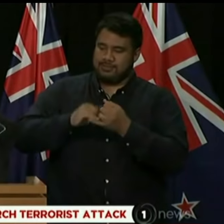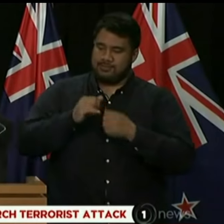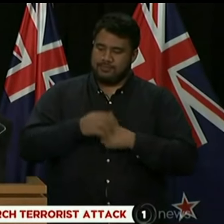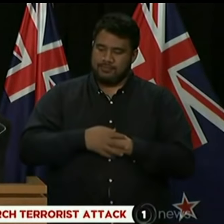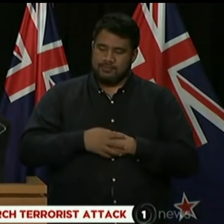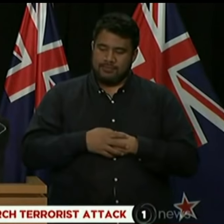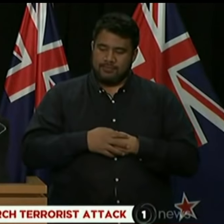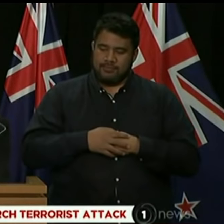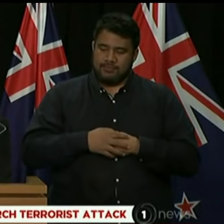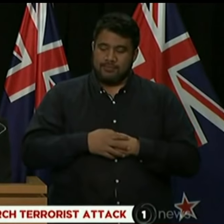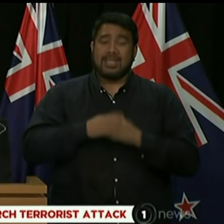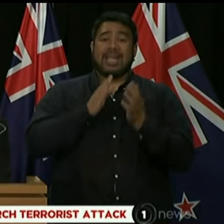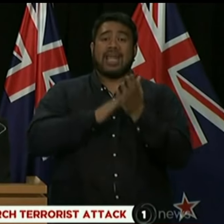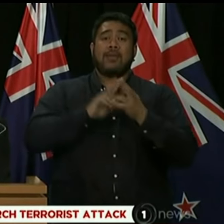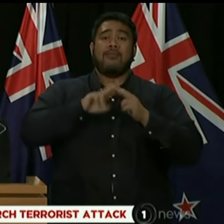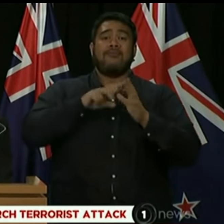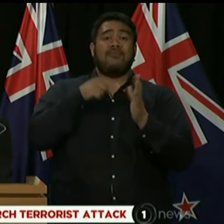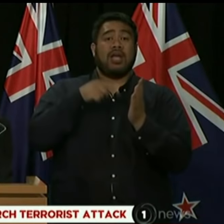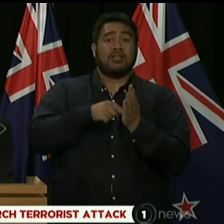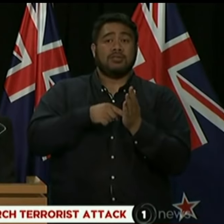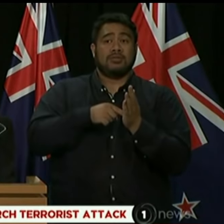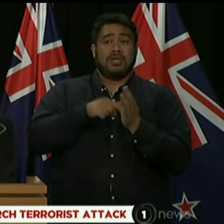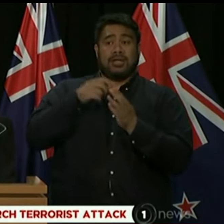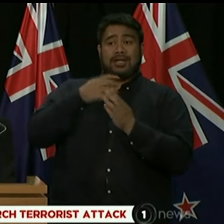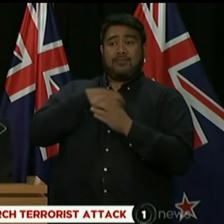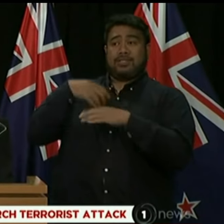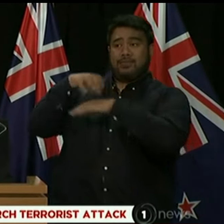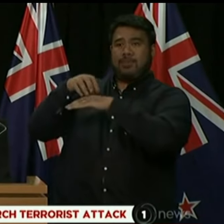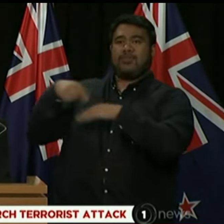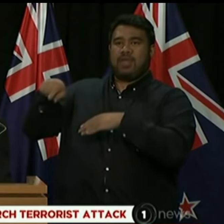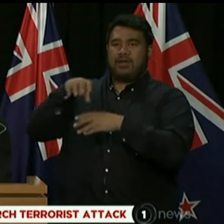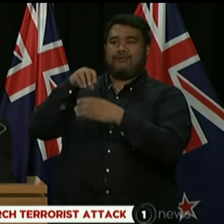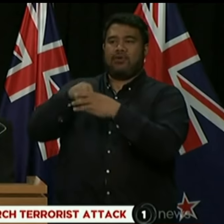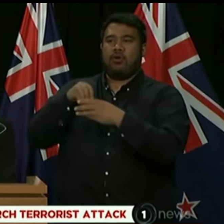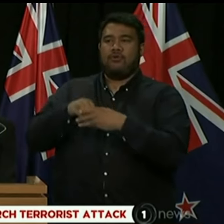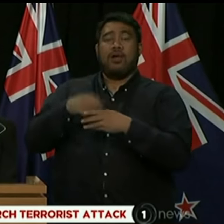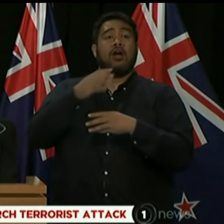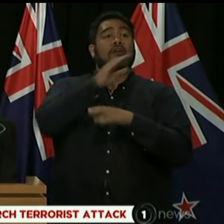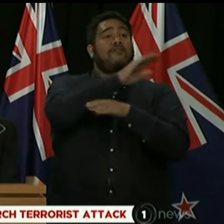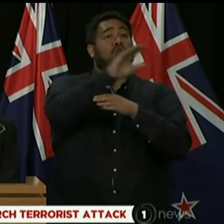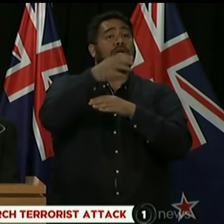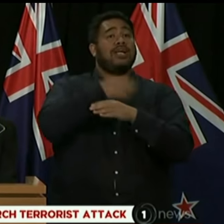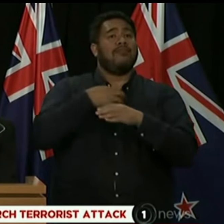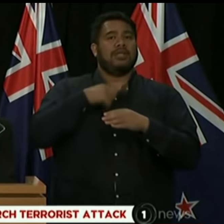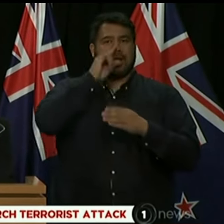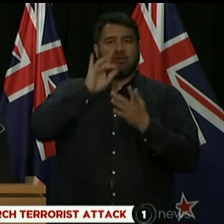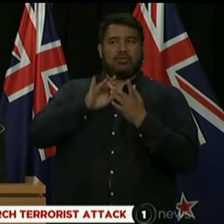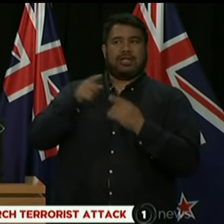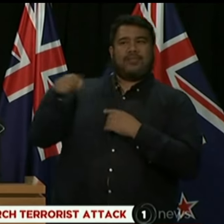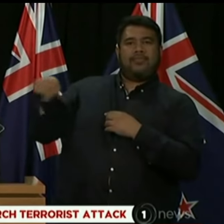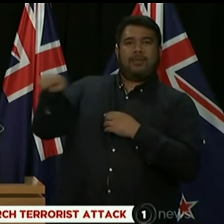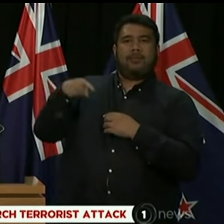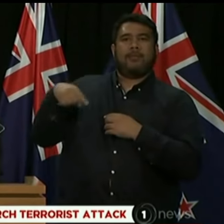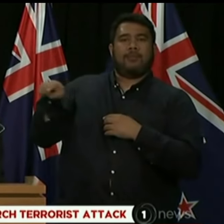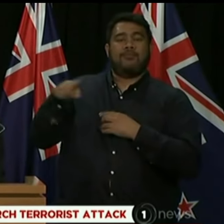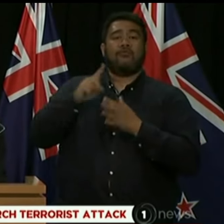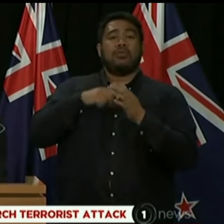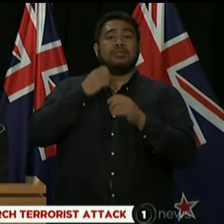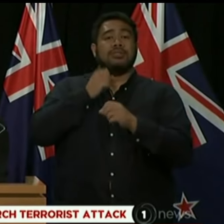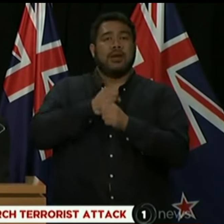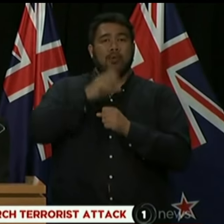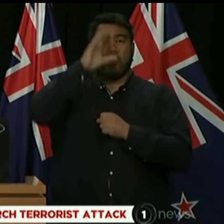nations involved is being provided. At this stage, we understand those involved include Pakistan,